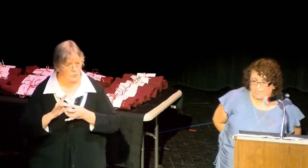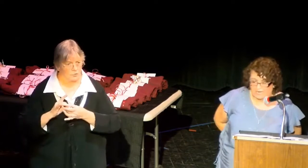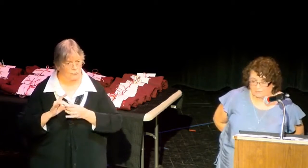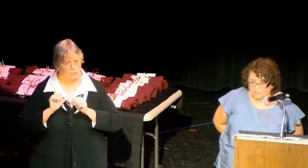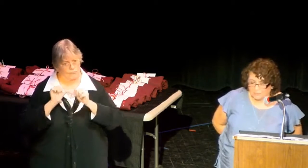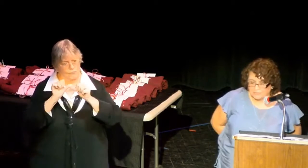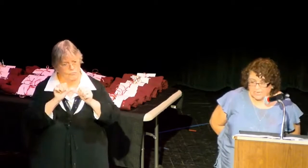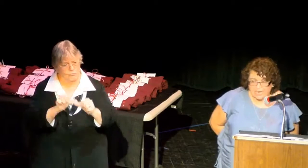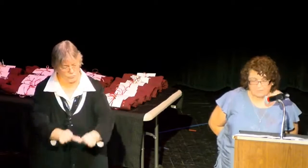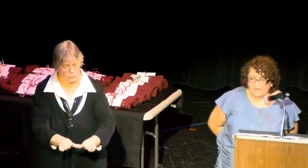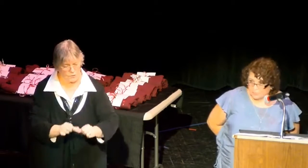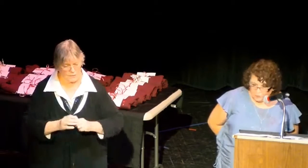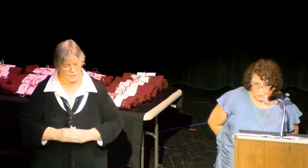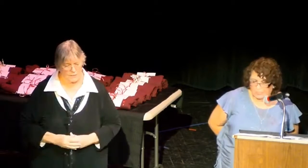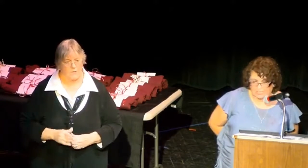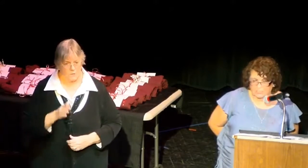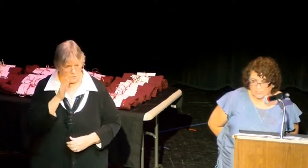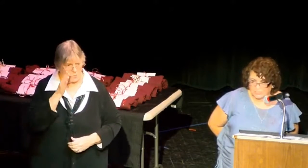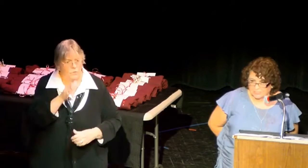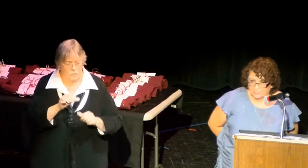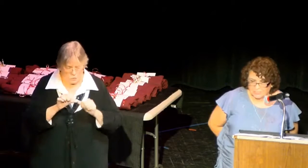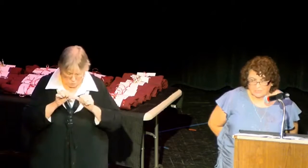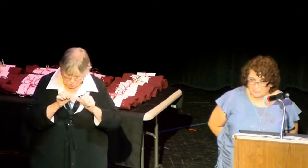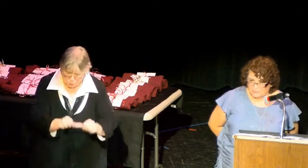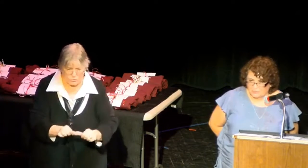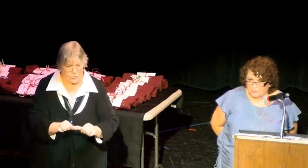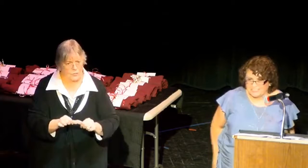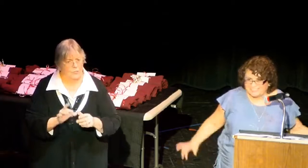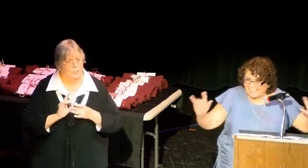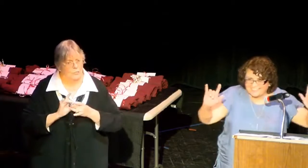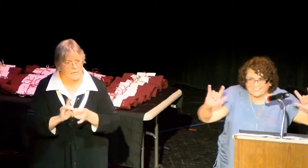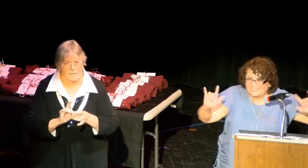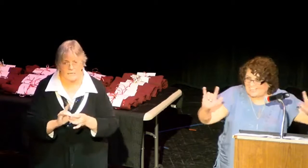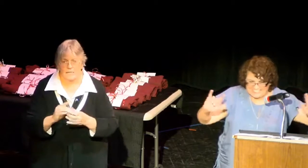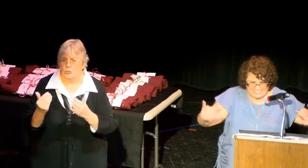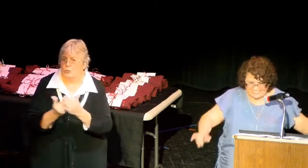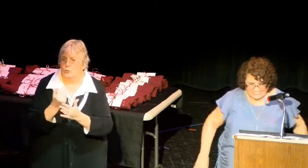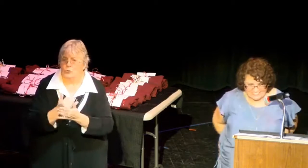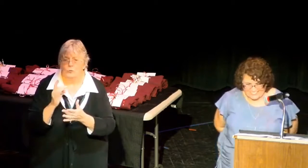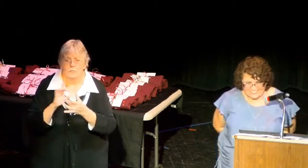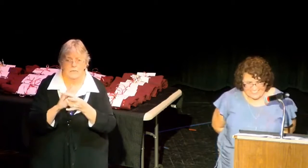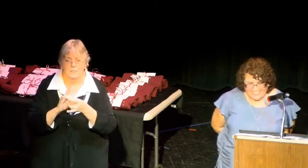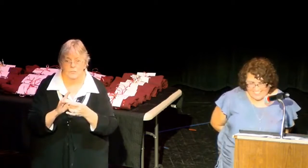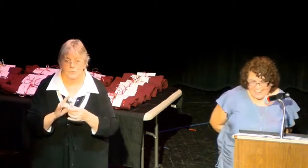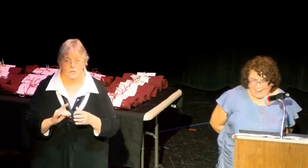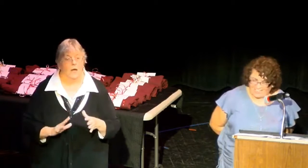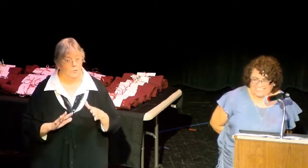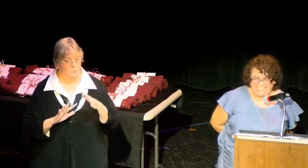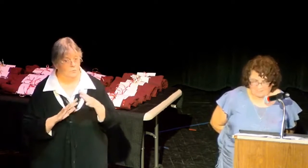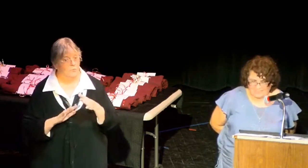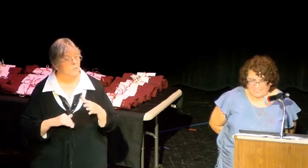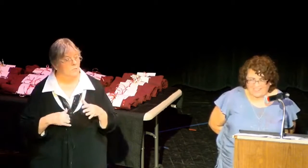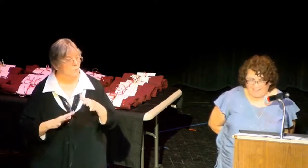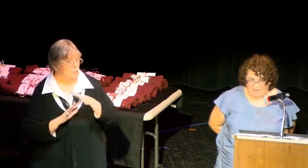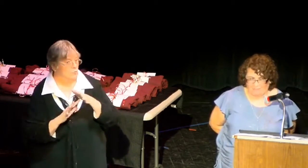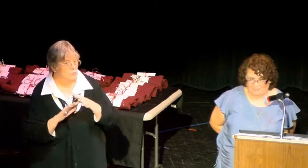take what they have learned and make new connections. The juniors, I love you guys too, are